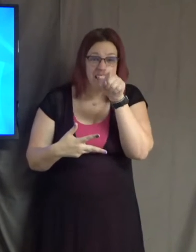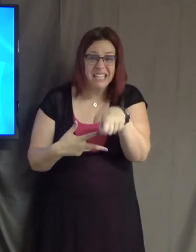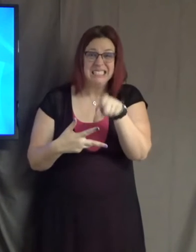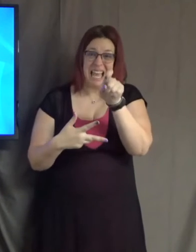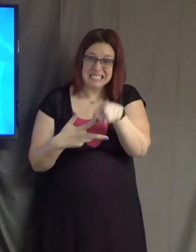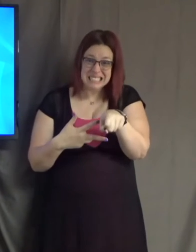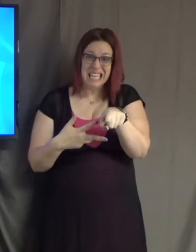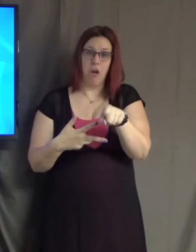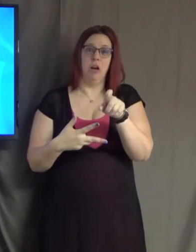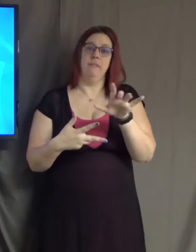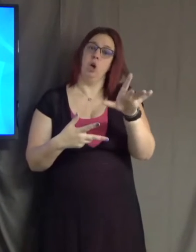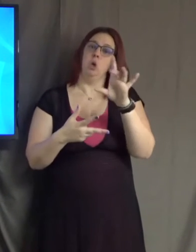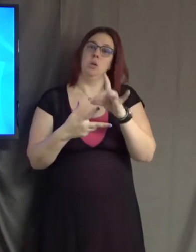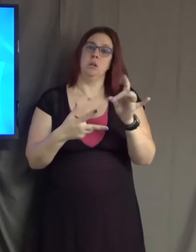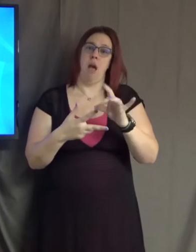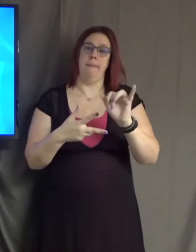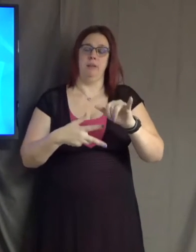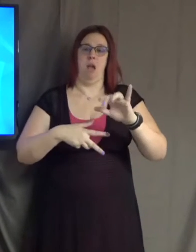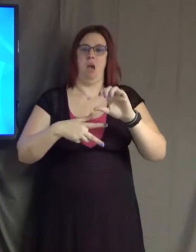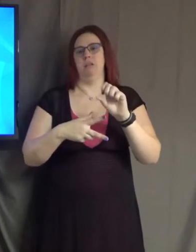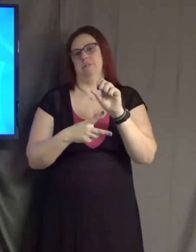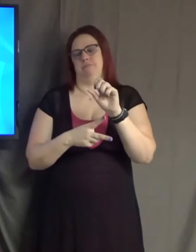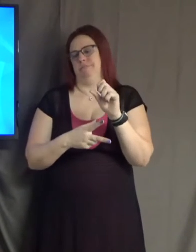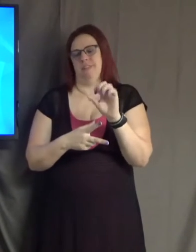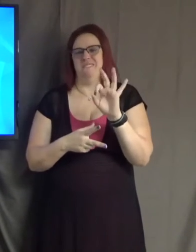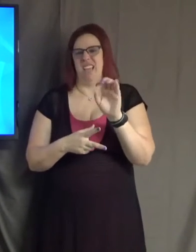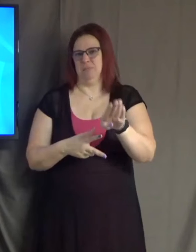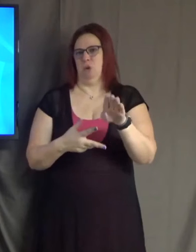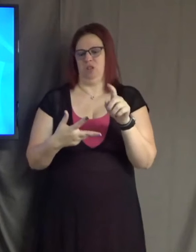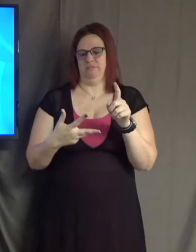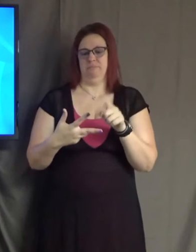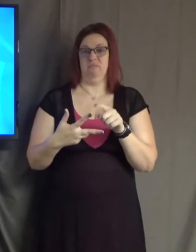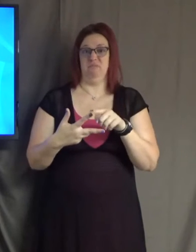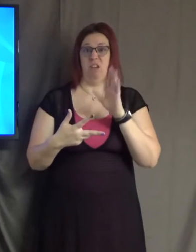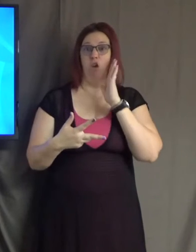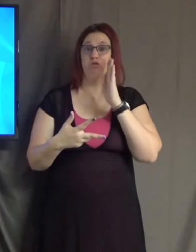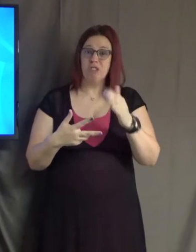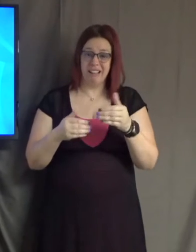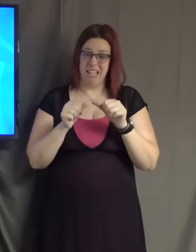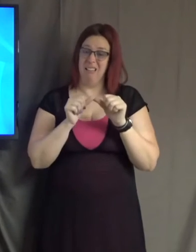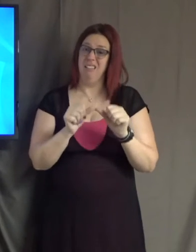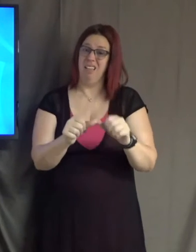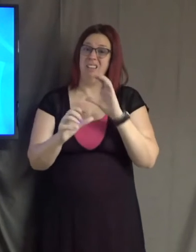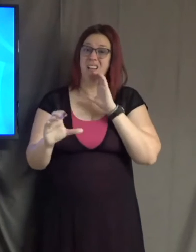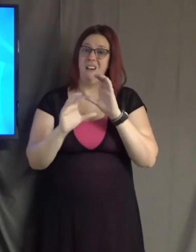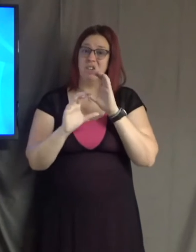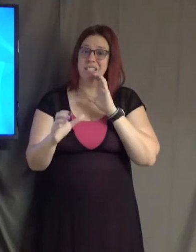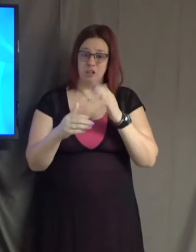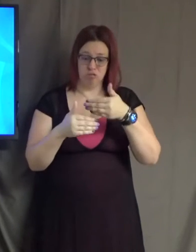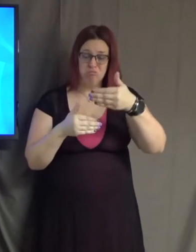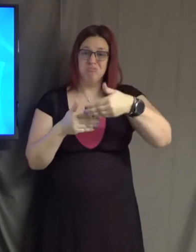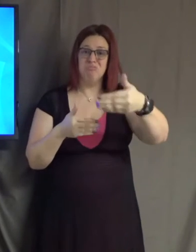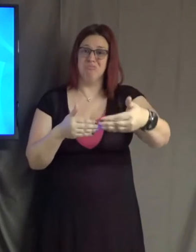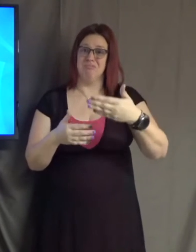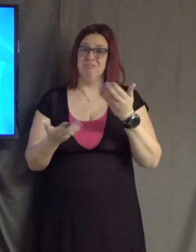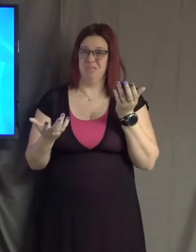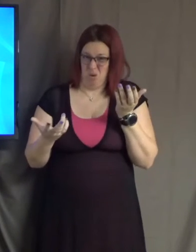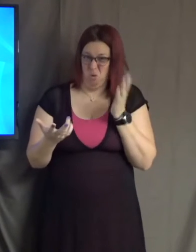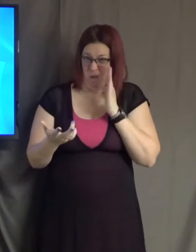comment on social media to that person? Is it really going to forward the conversation? Forward my own heart? And is it